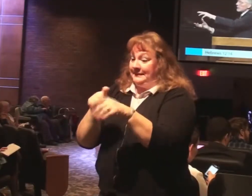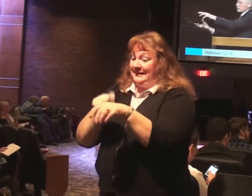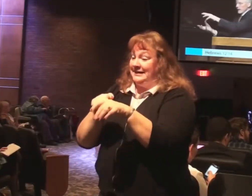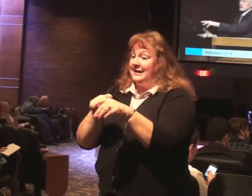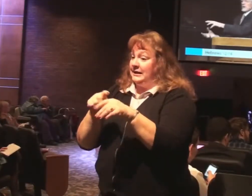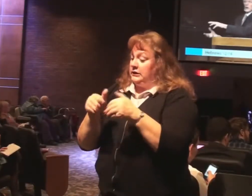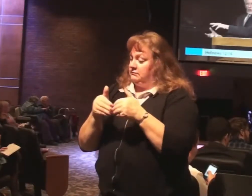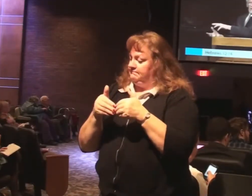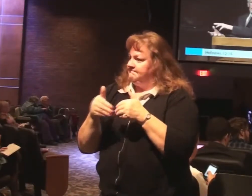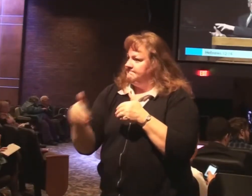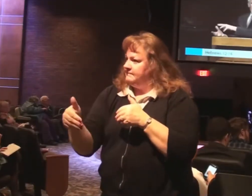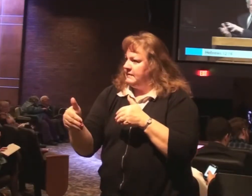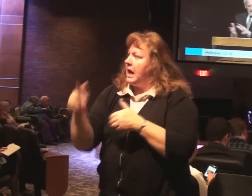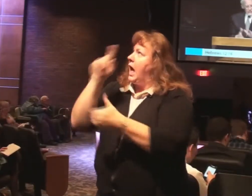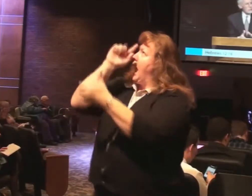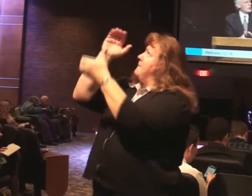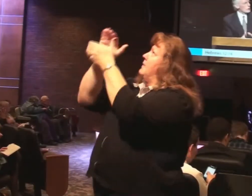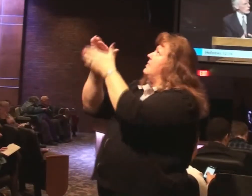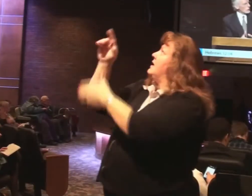Trusting God and his word.